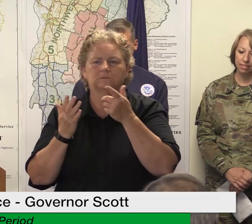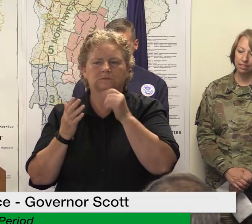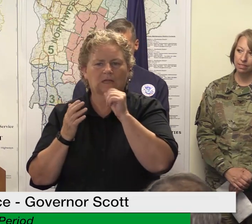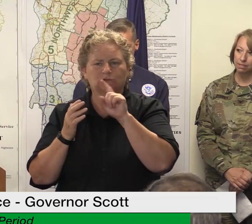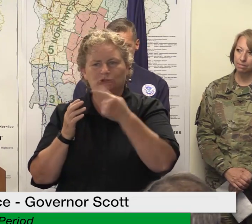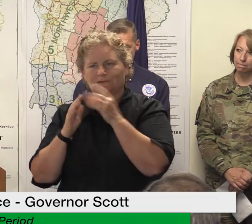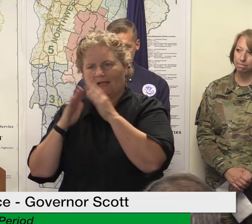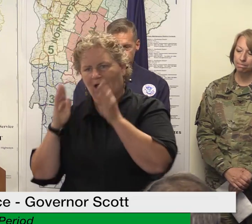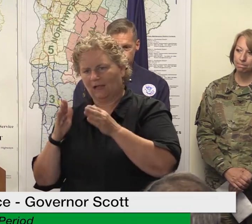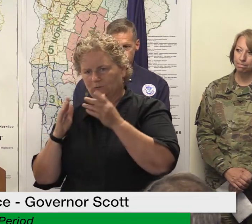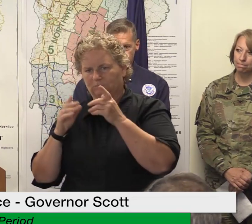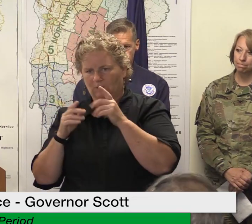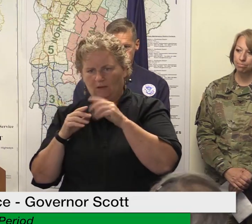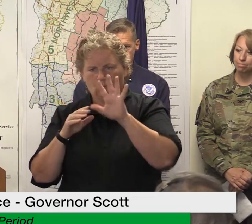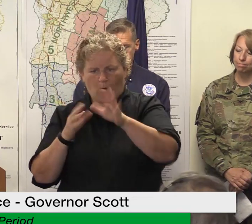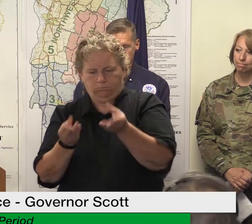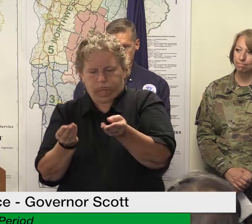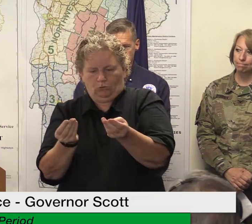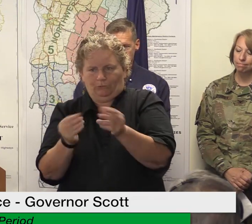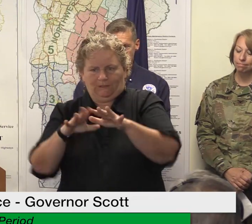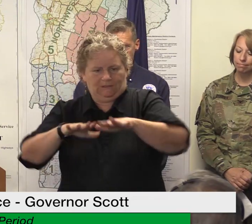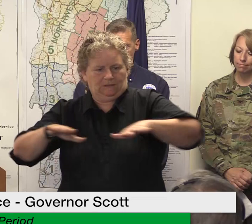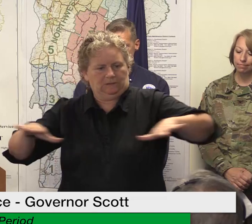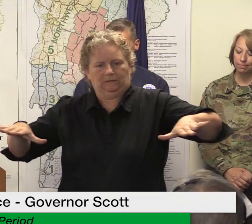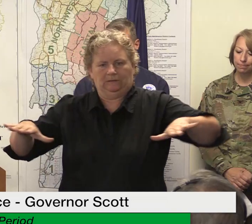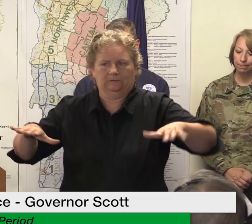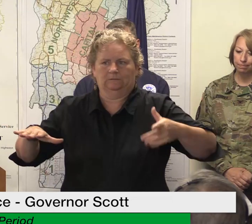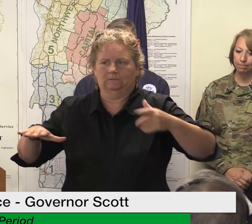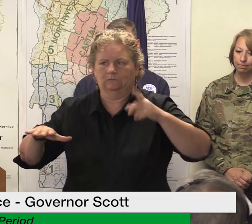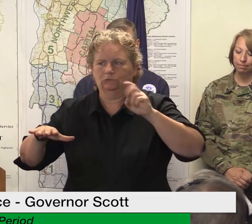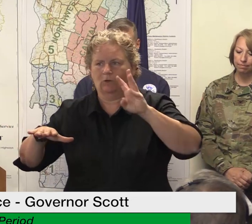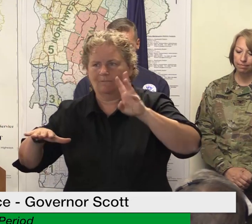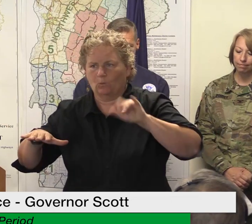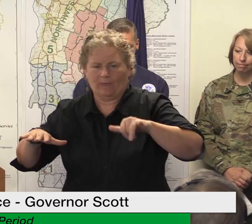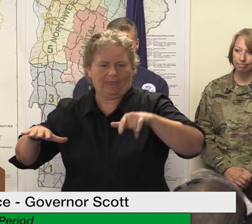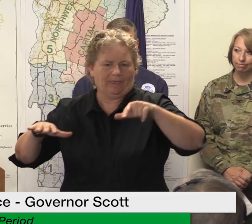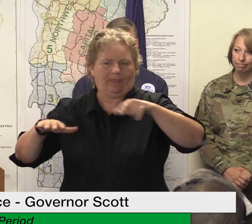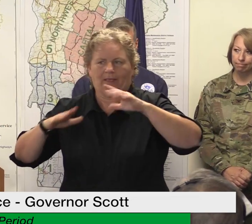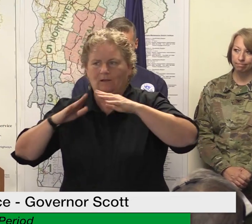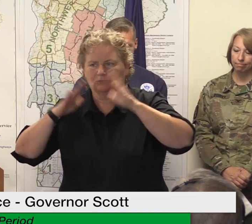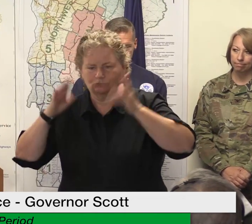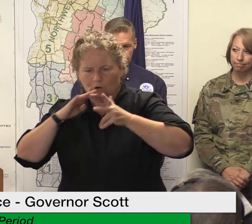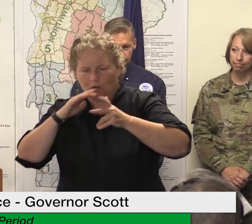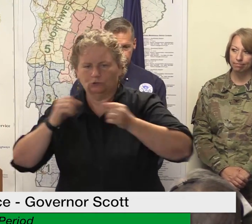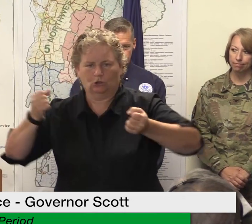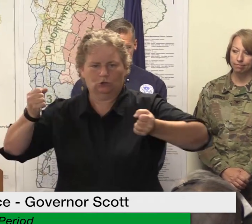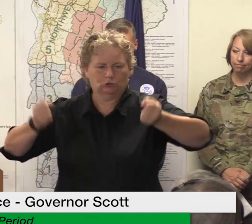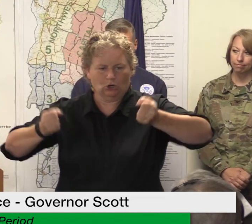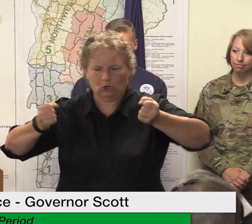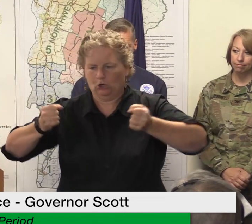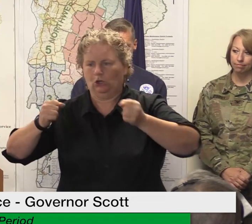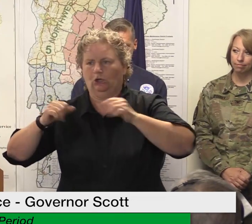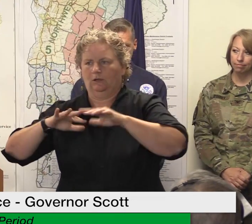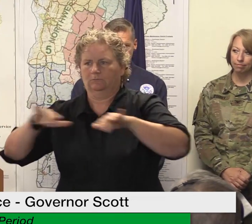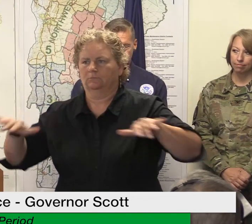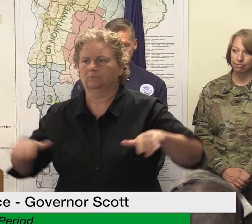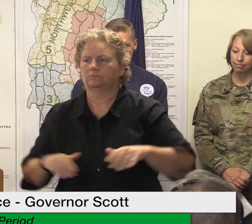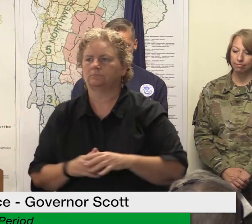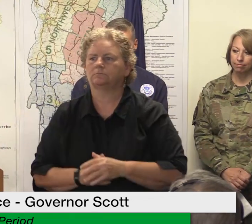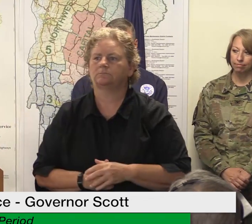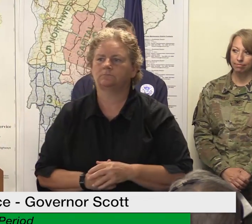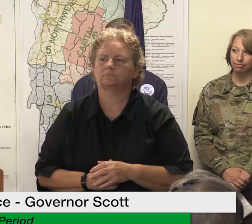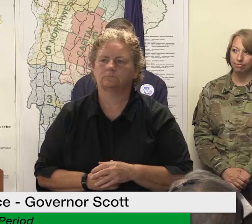are parked on the property so i think again it's just the getting the education to know